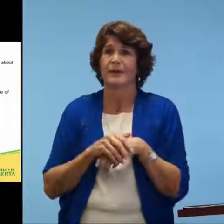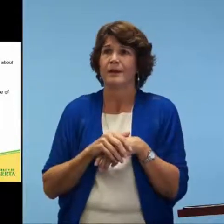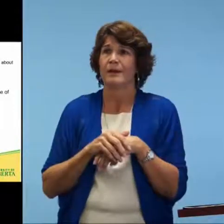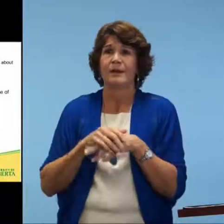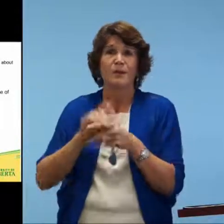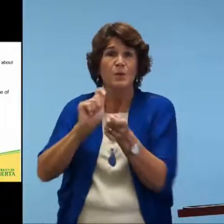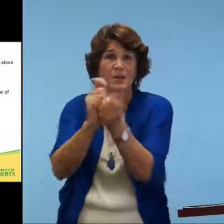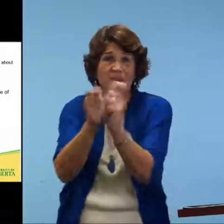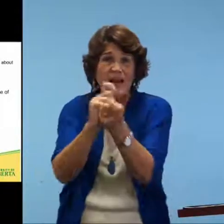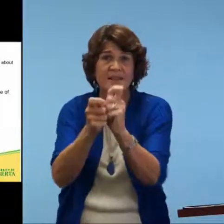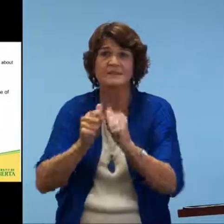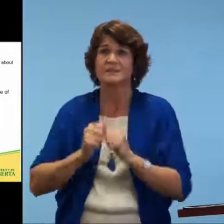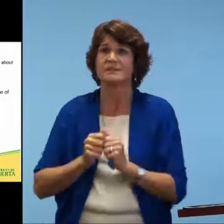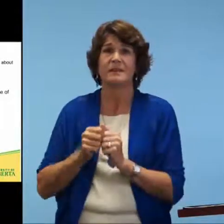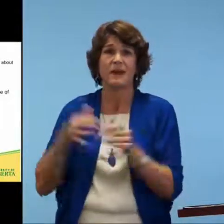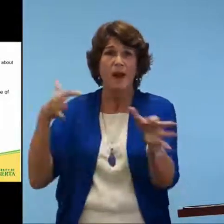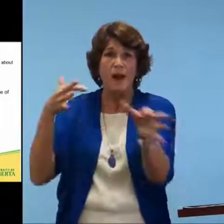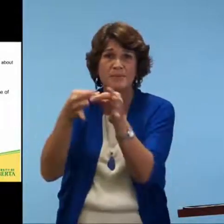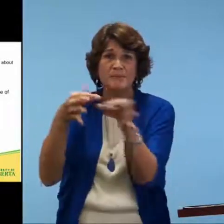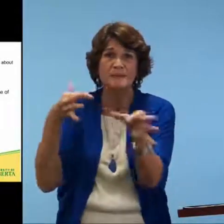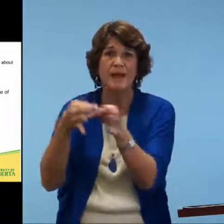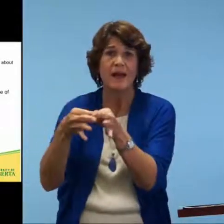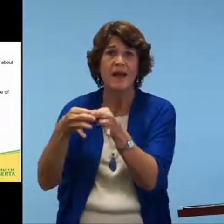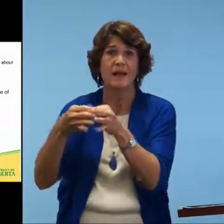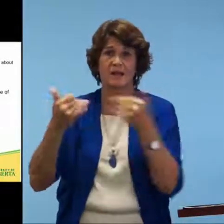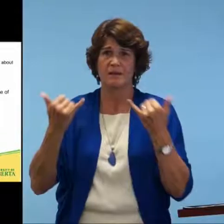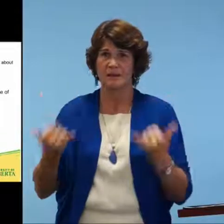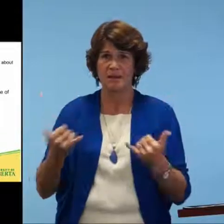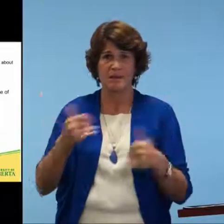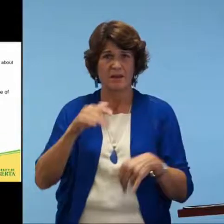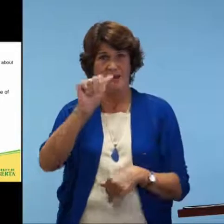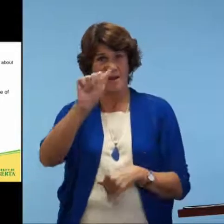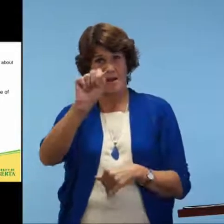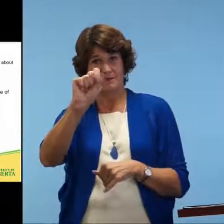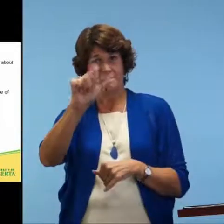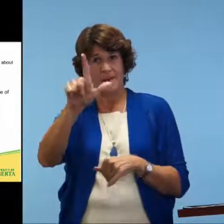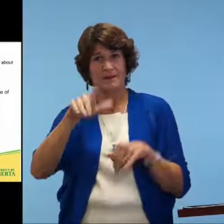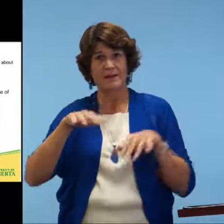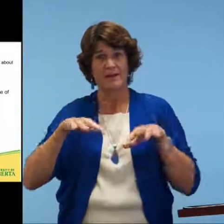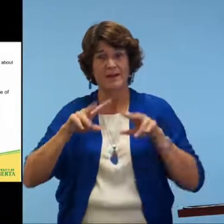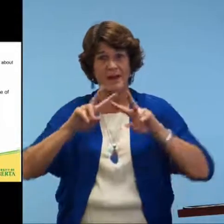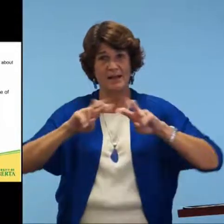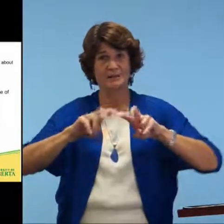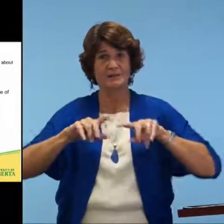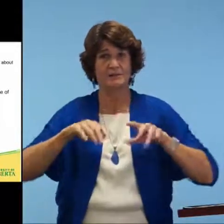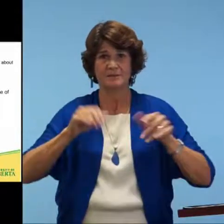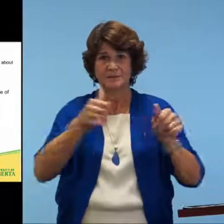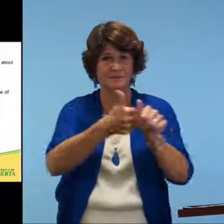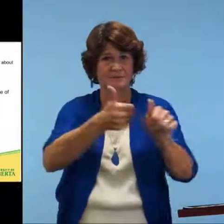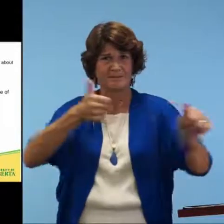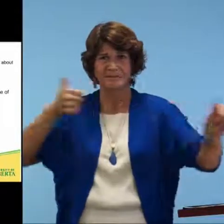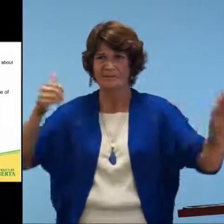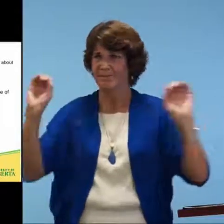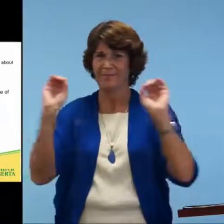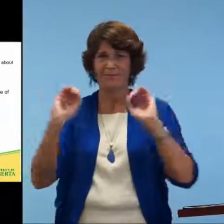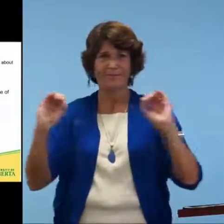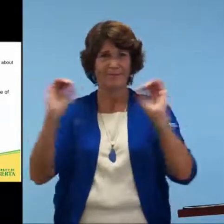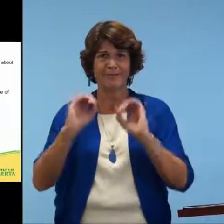that are revised and updated on a regular basis. However, we've never had anything sufficient or